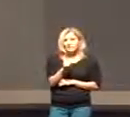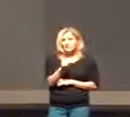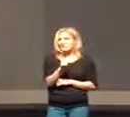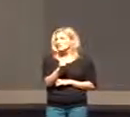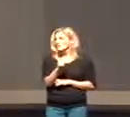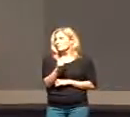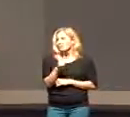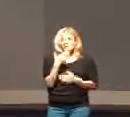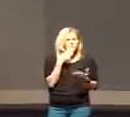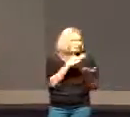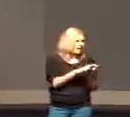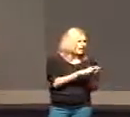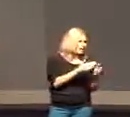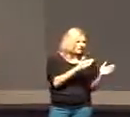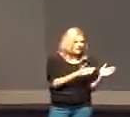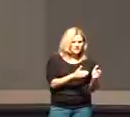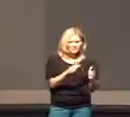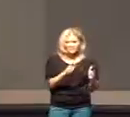making bad